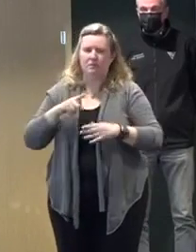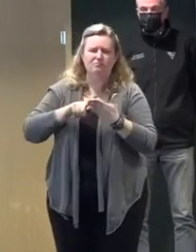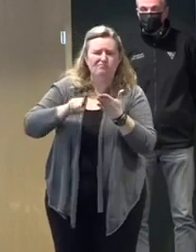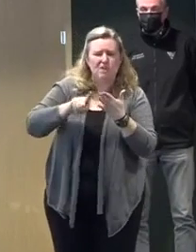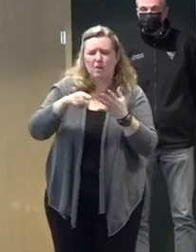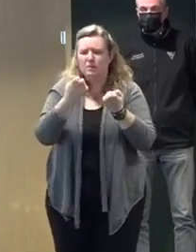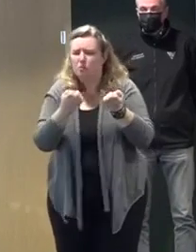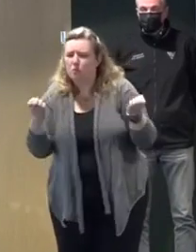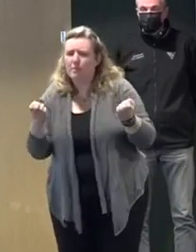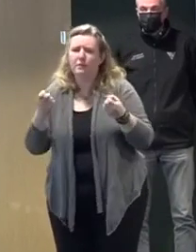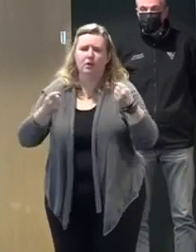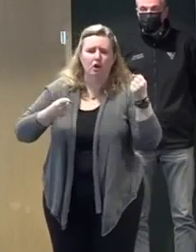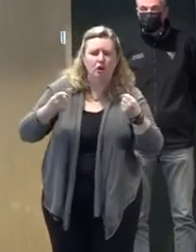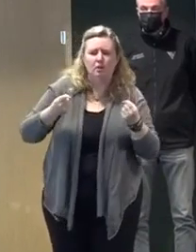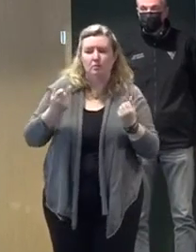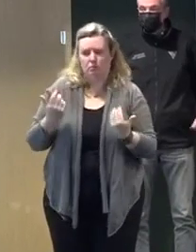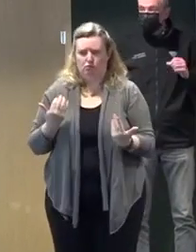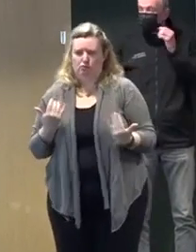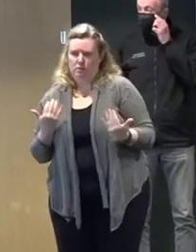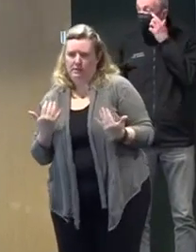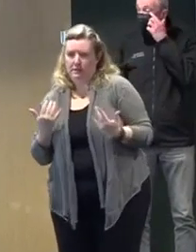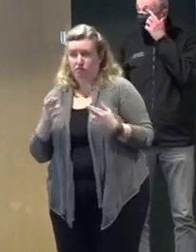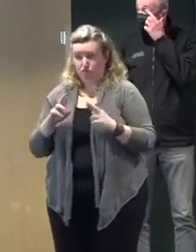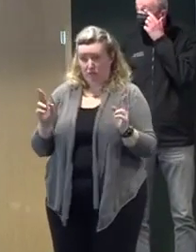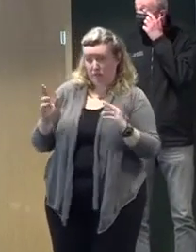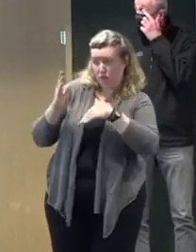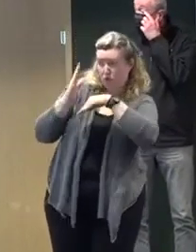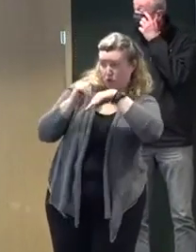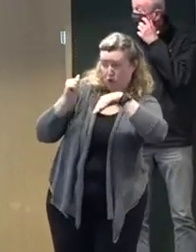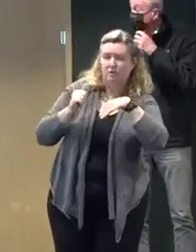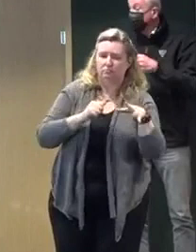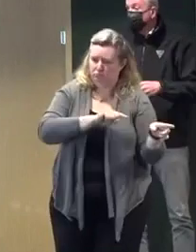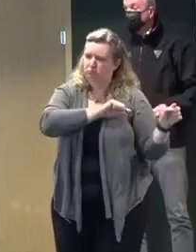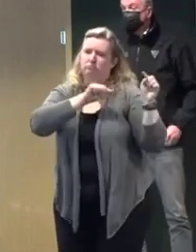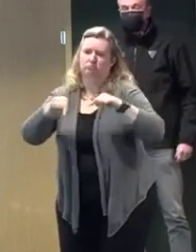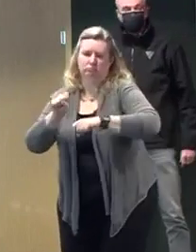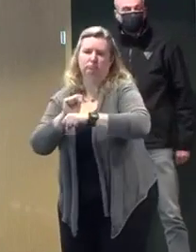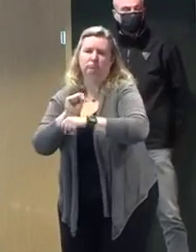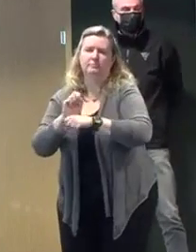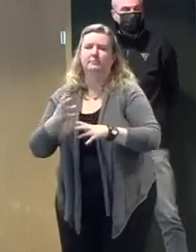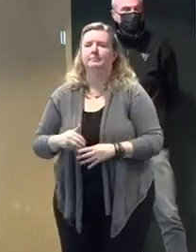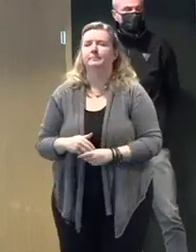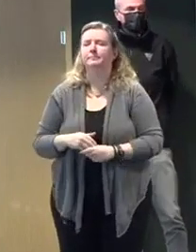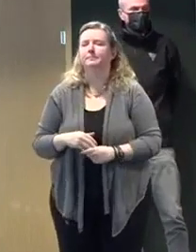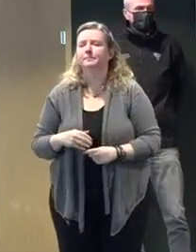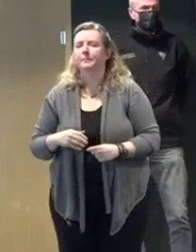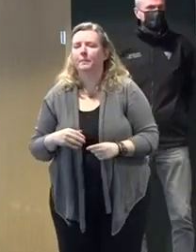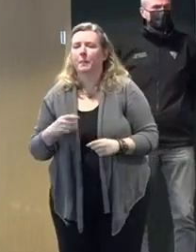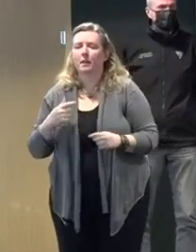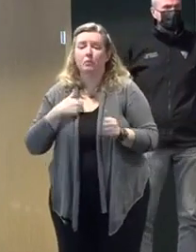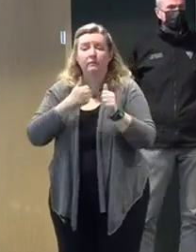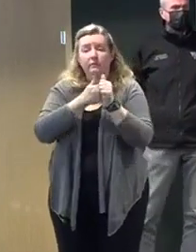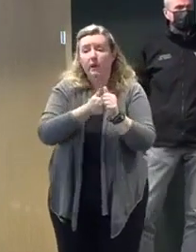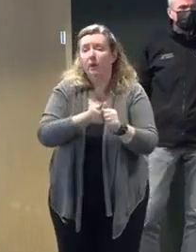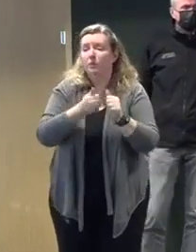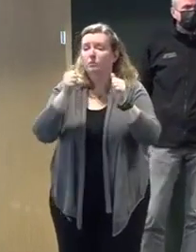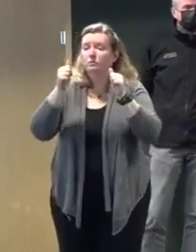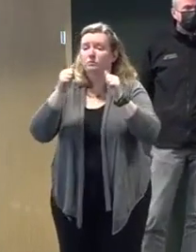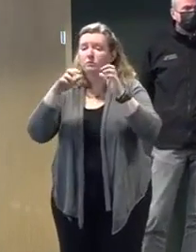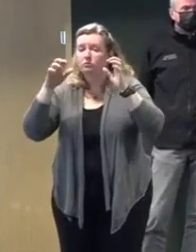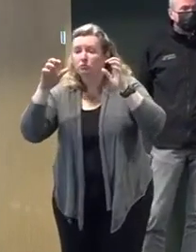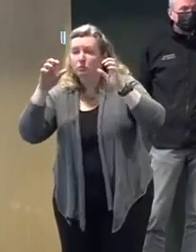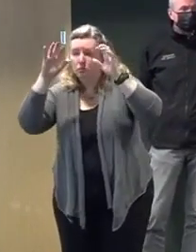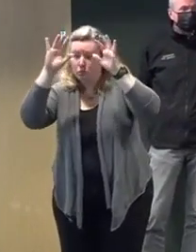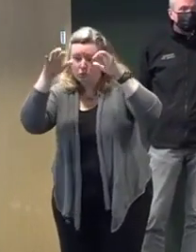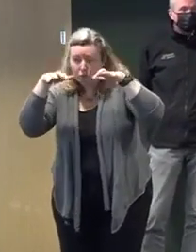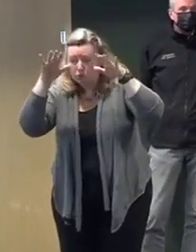We will pre-position sometime later today. As you know, the track of the storm is pretty confident now. But, you know,